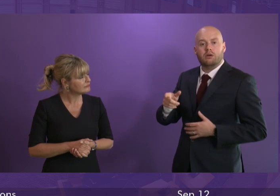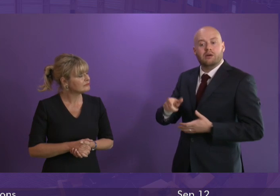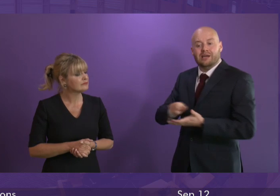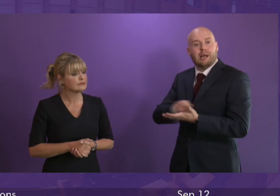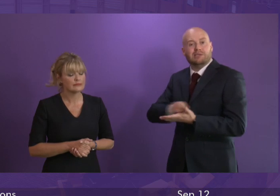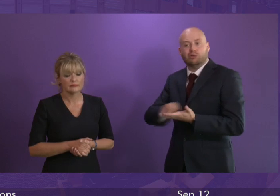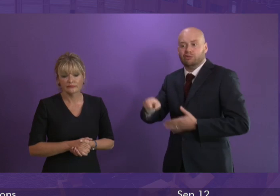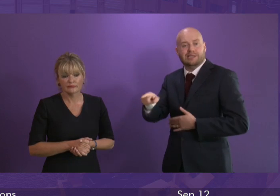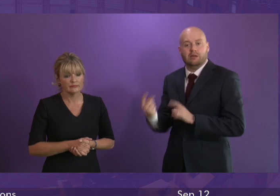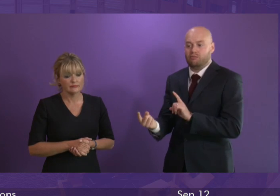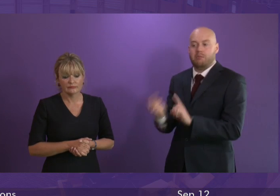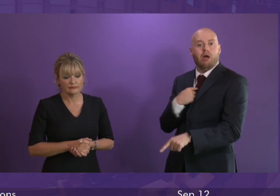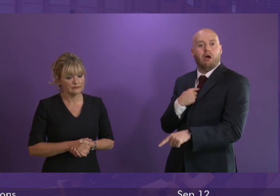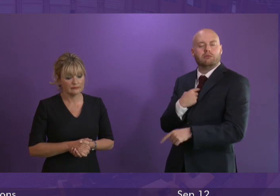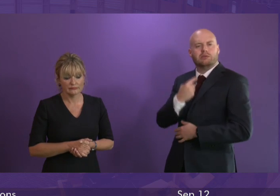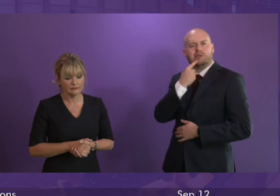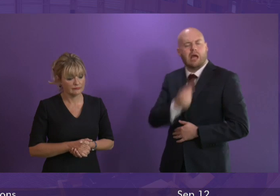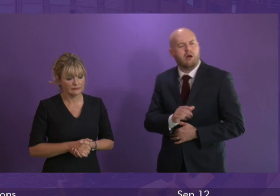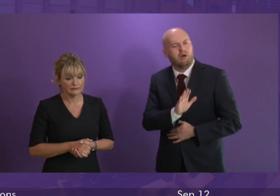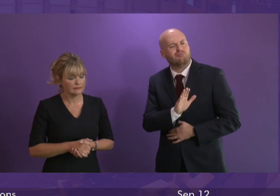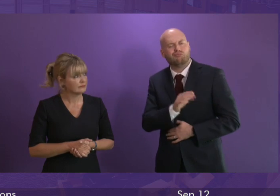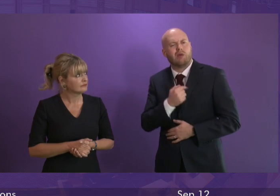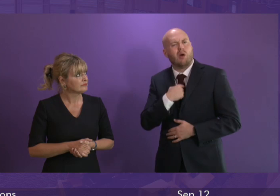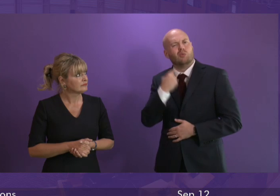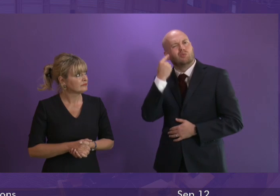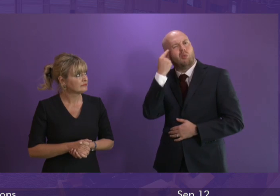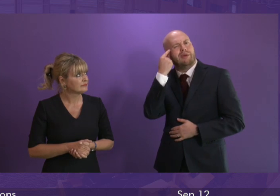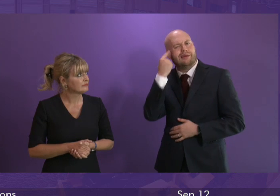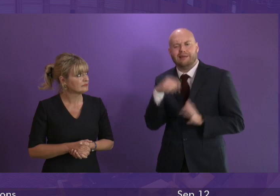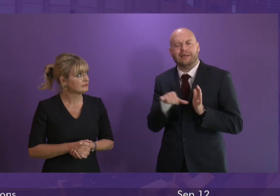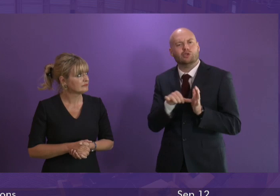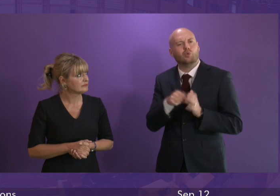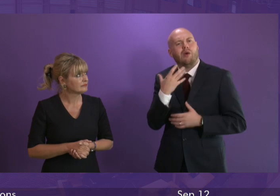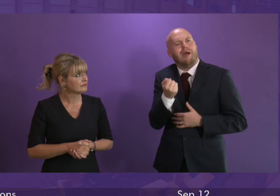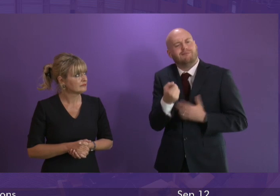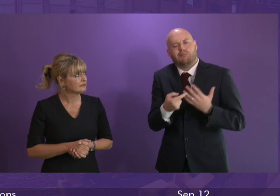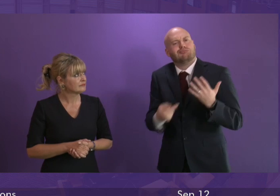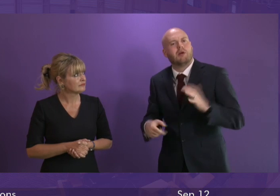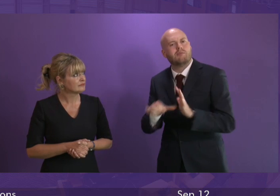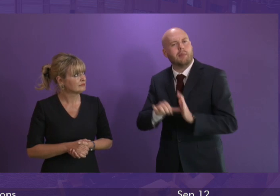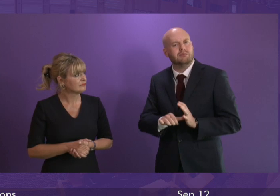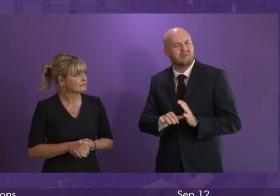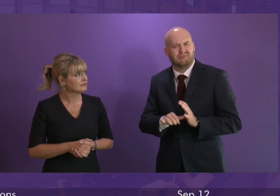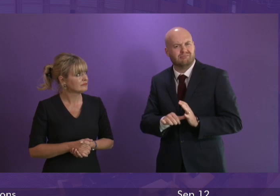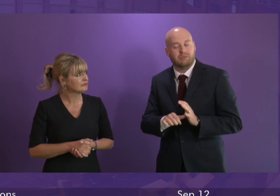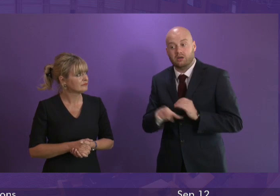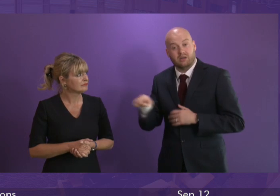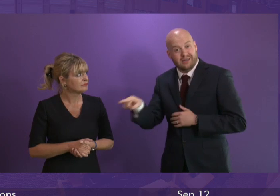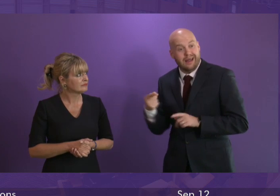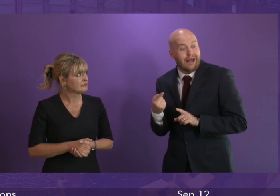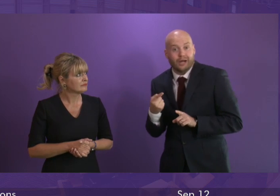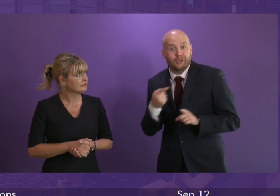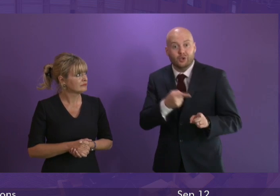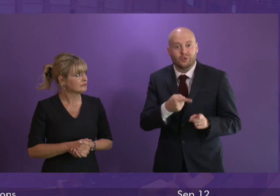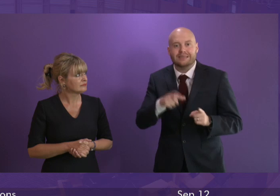and I quote, I do not think that the issues point to wider problems, and accused Daniel Johnson